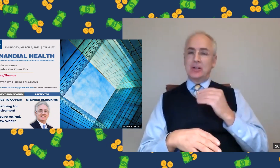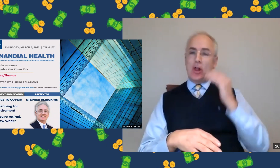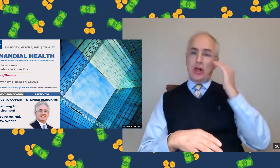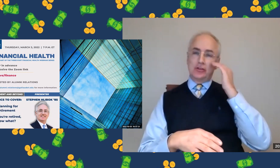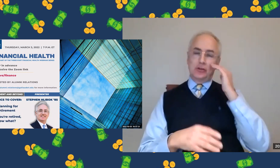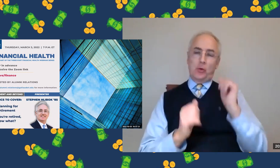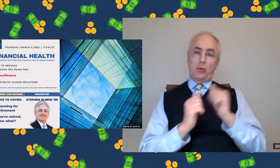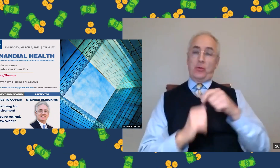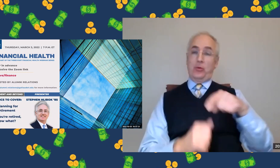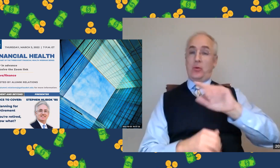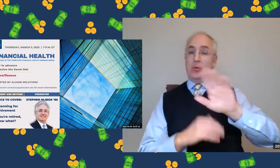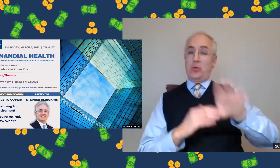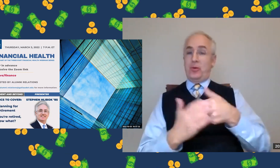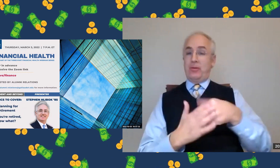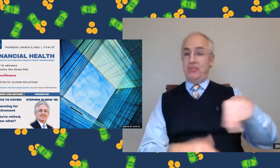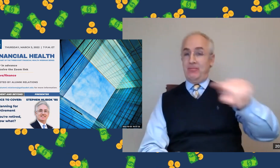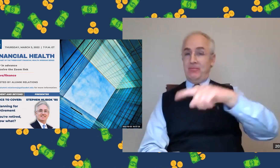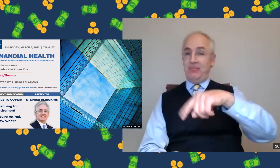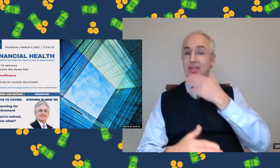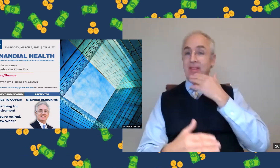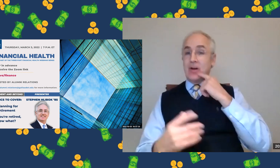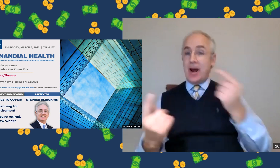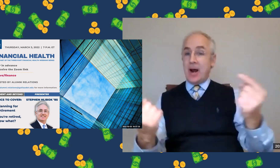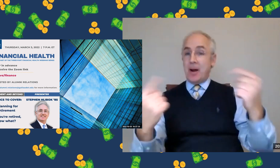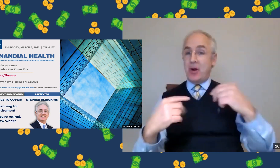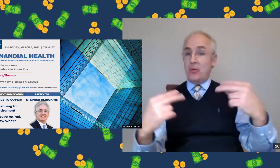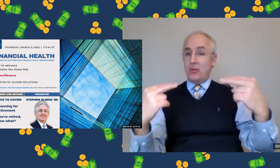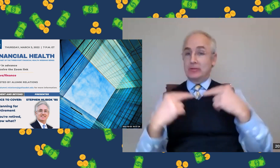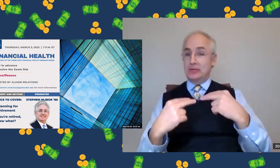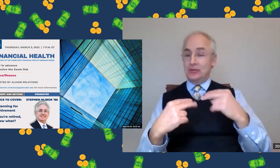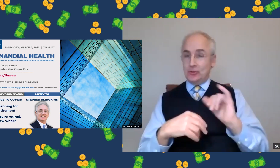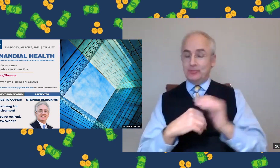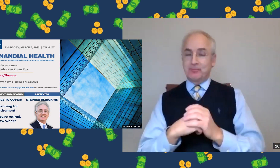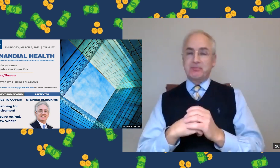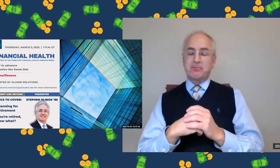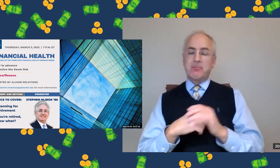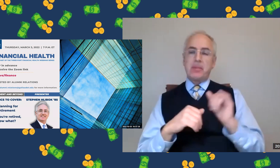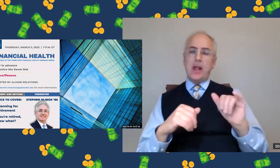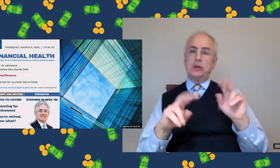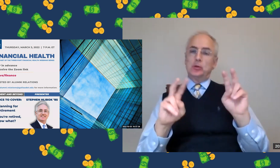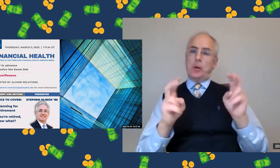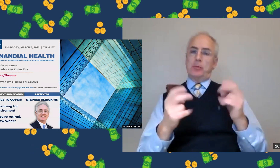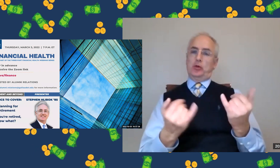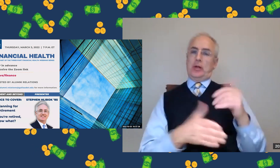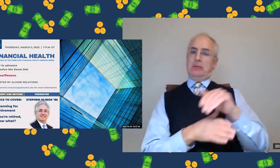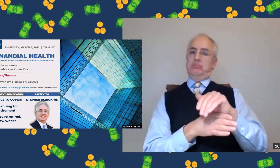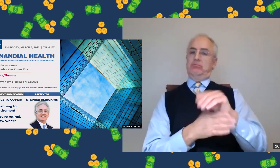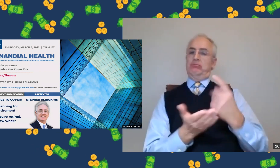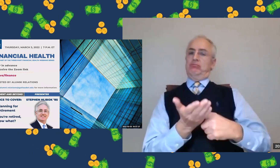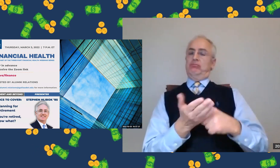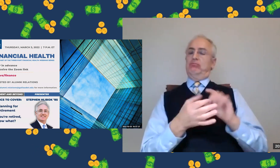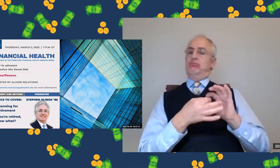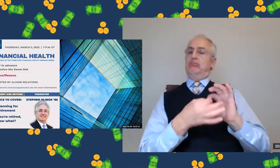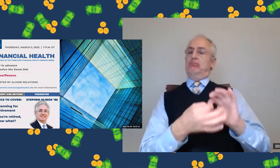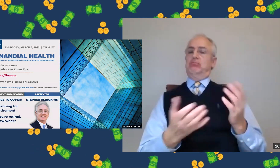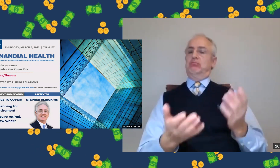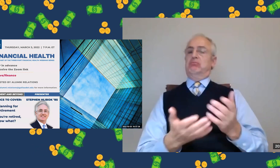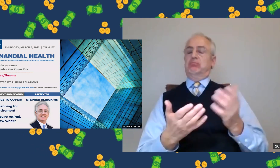so happy to share my diverse experience with all of you who are joining today and able to watch the webinar. So